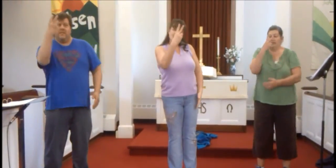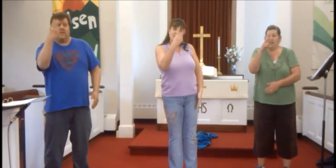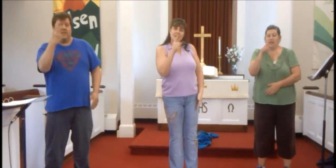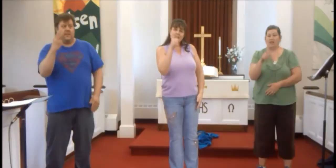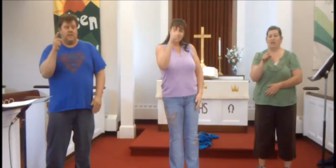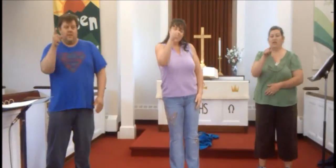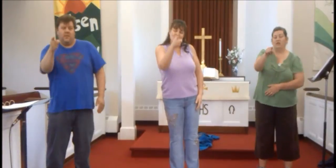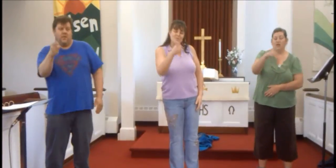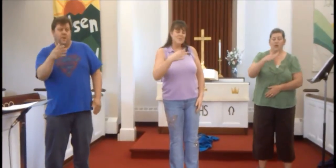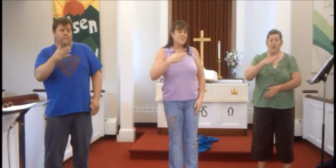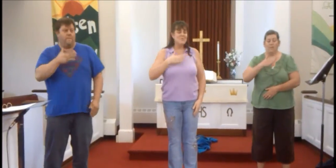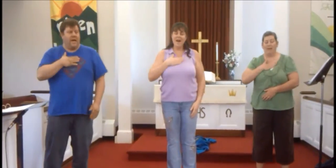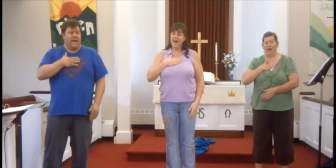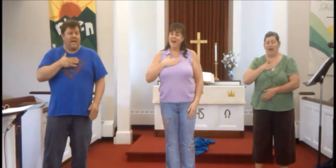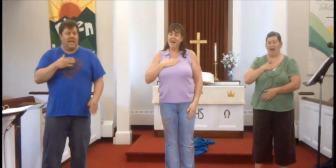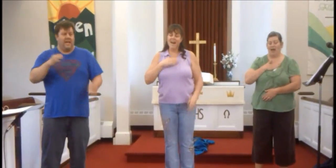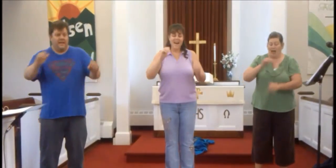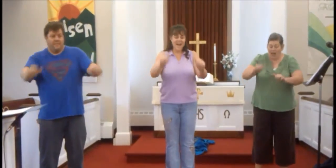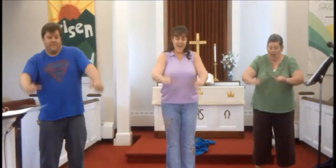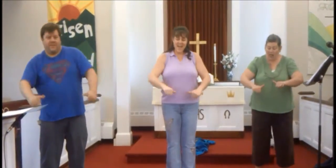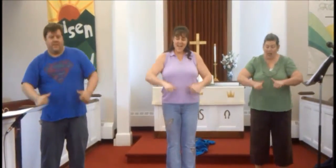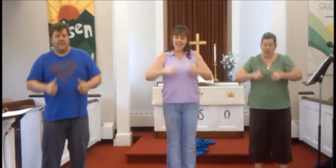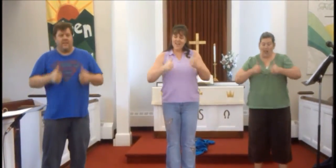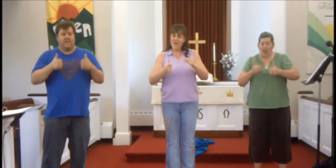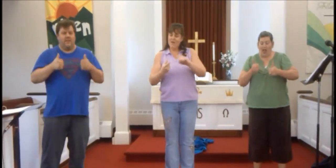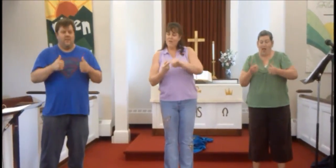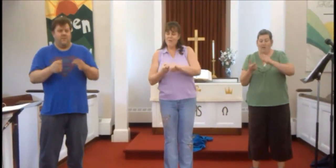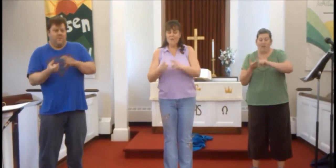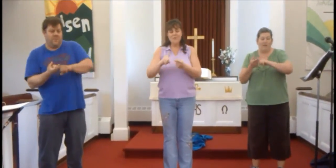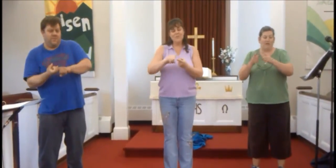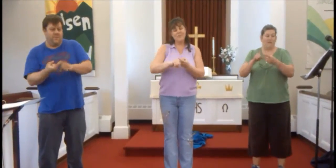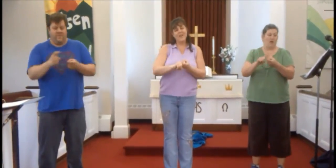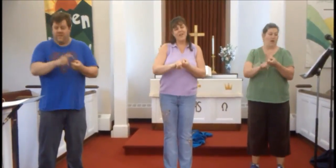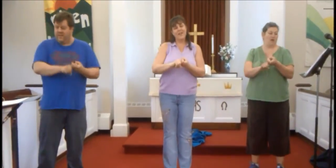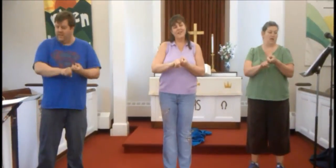see you my old friend,